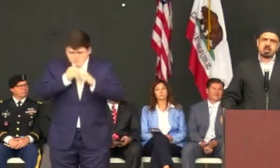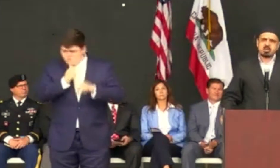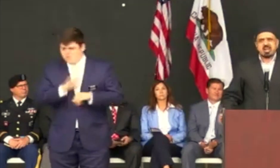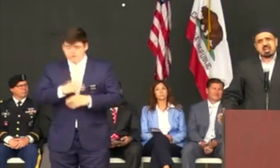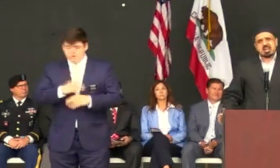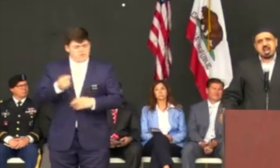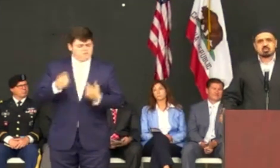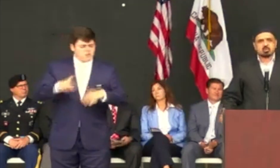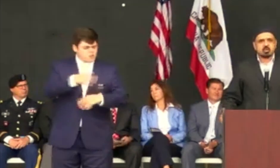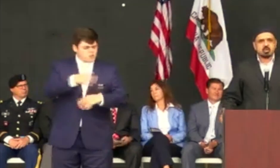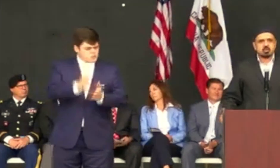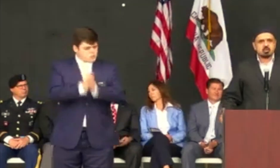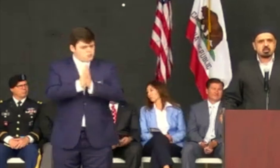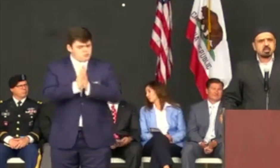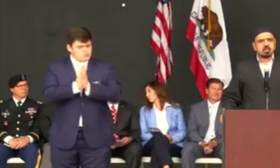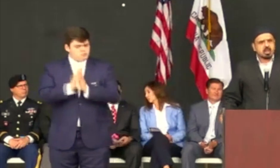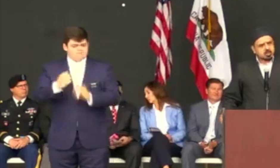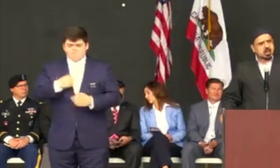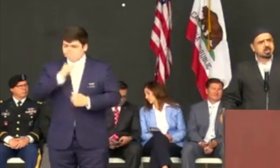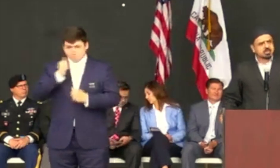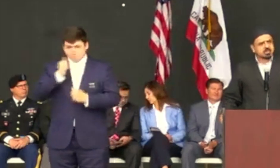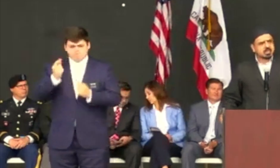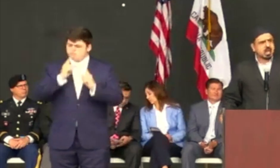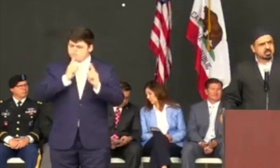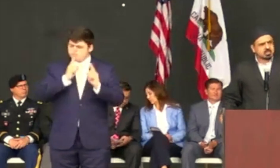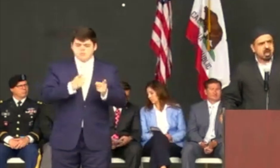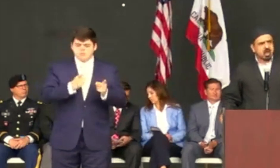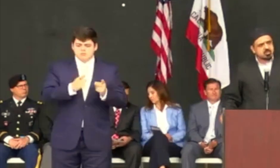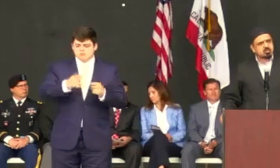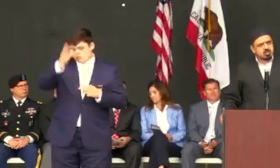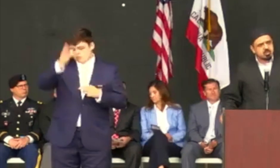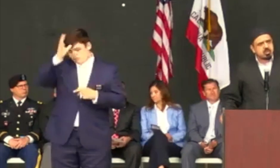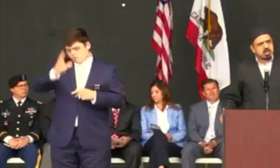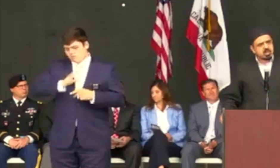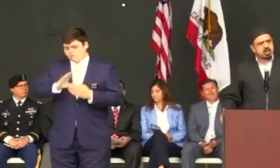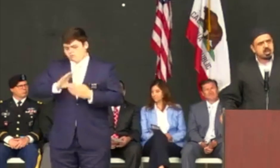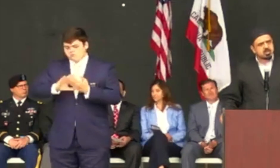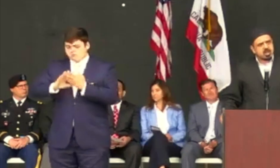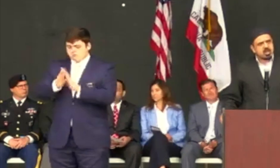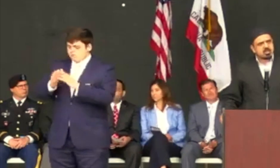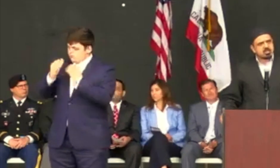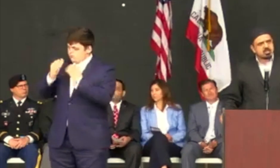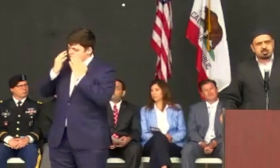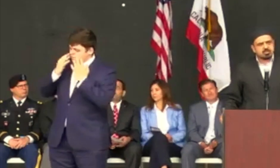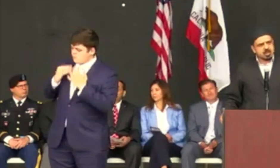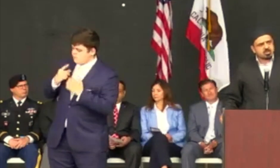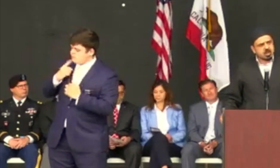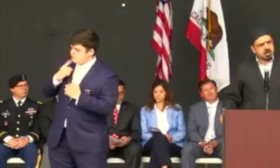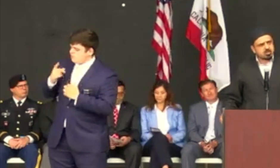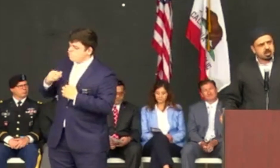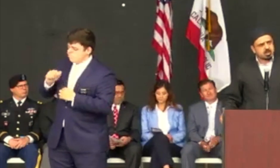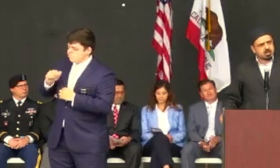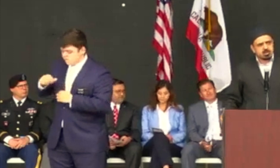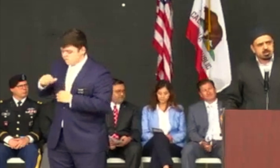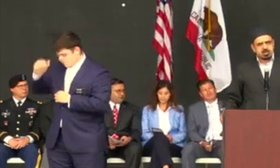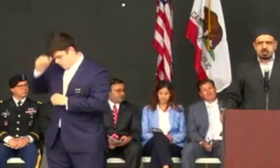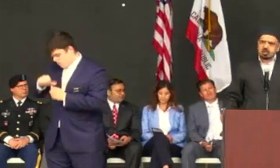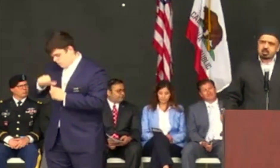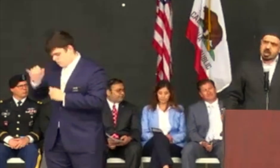I didn't answer it. And the man gets sad, he goes, I do remember that time. Yeah, you never answered my prayer. And God will say